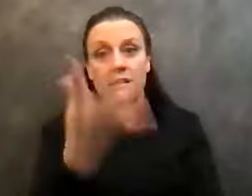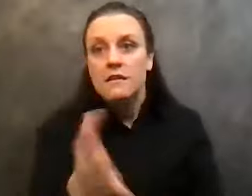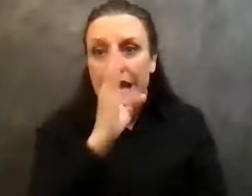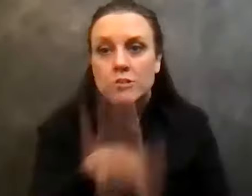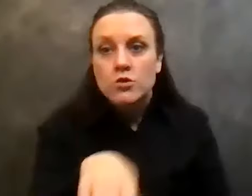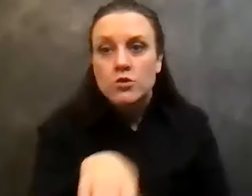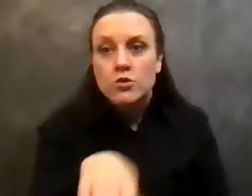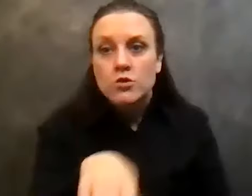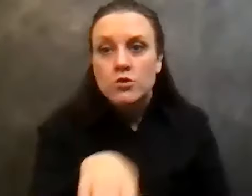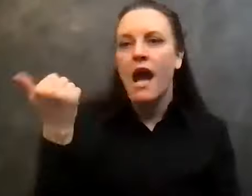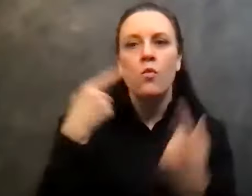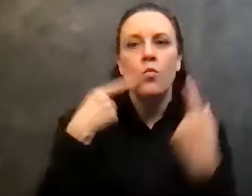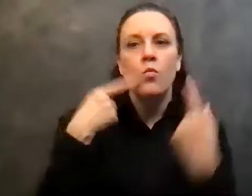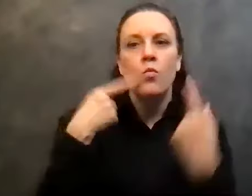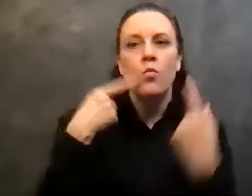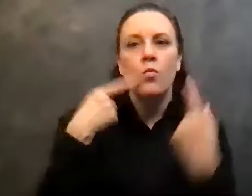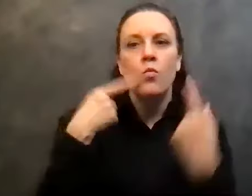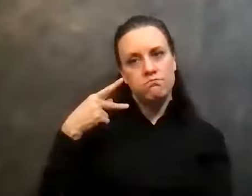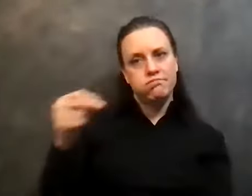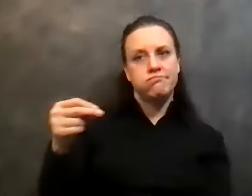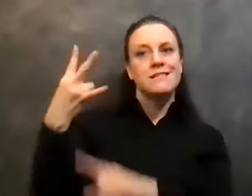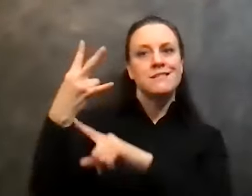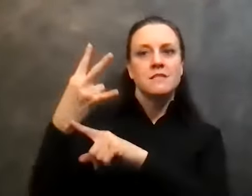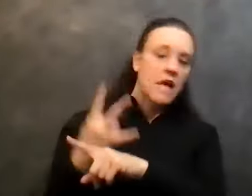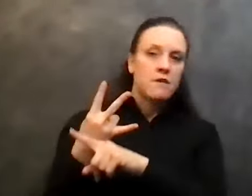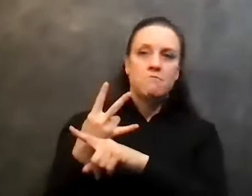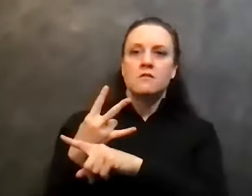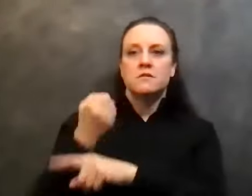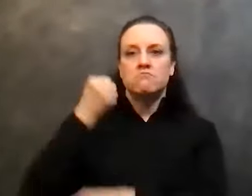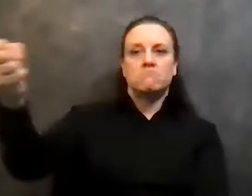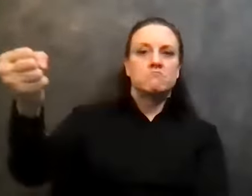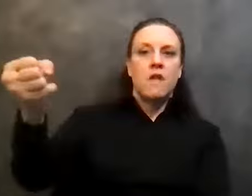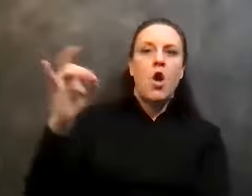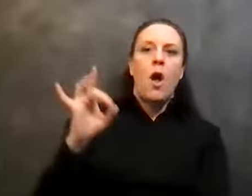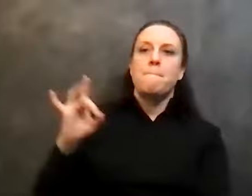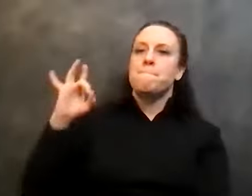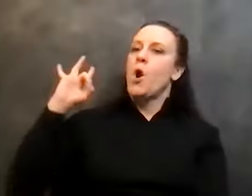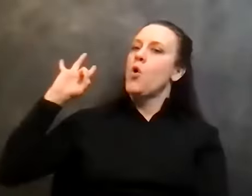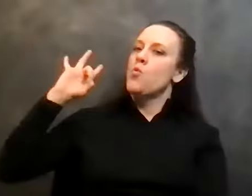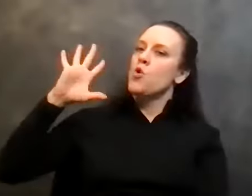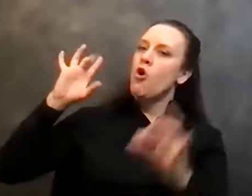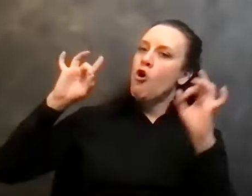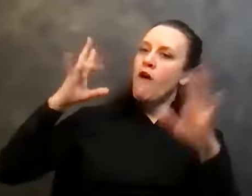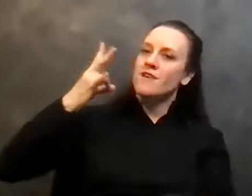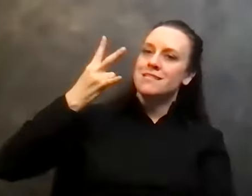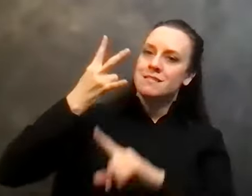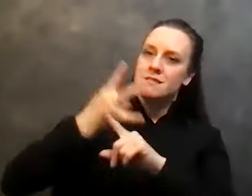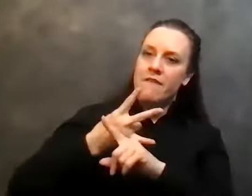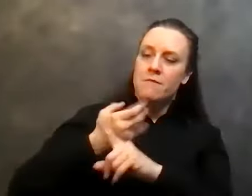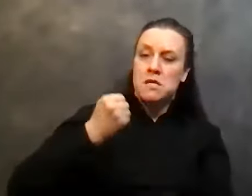I was out for another seven months, and it was a brutal, awful seven months, I came crawling into Alcoholics Anonymous.